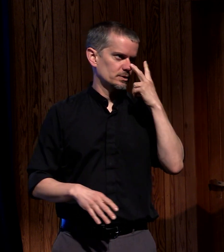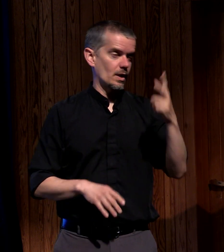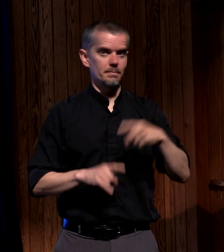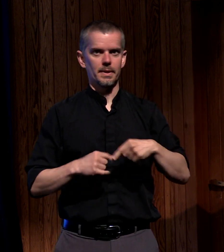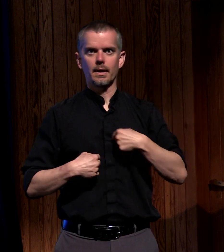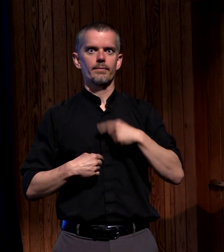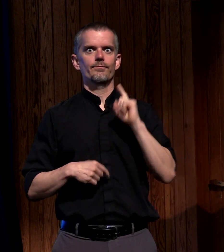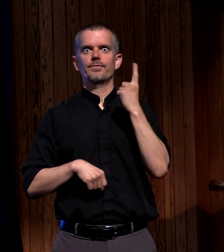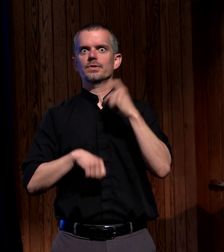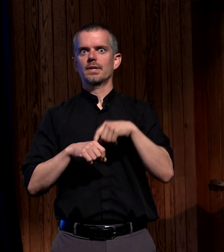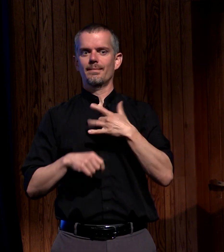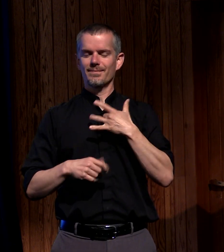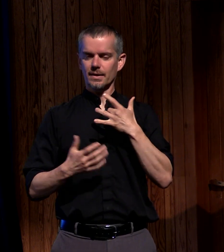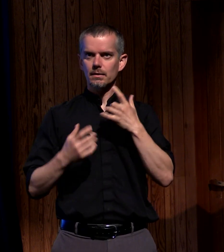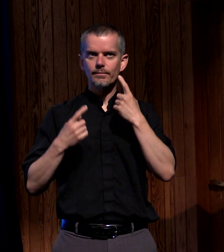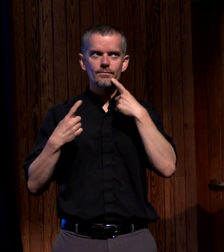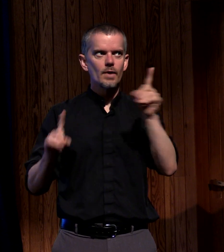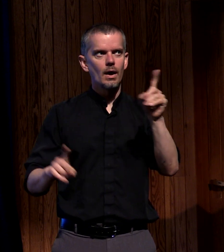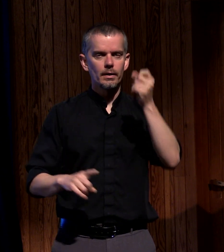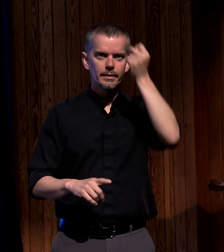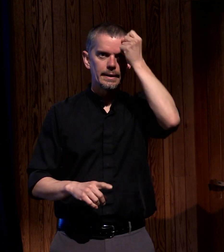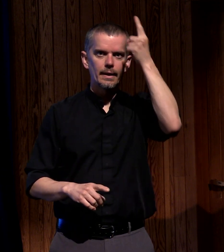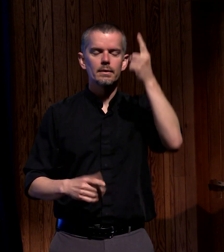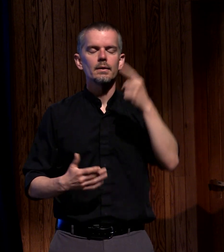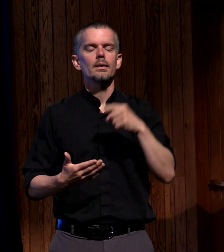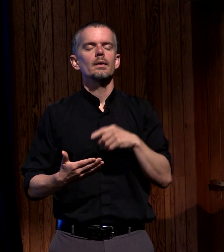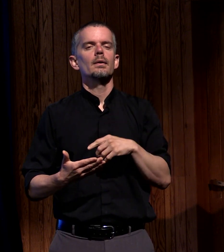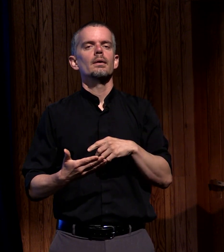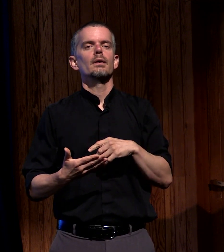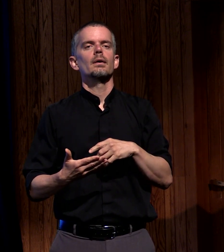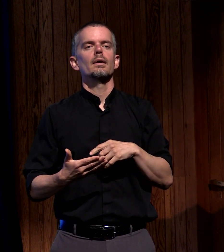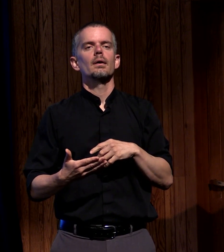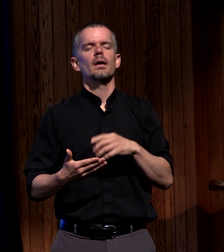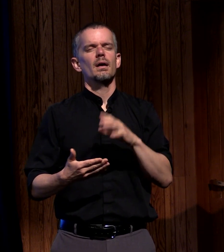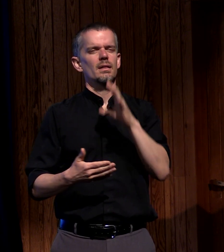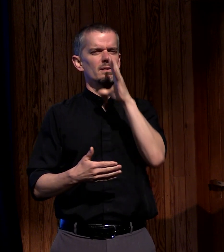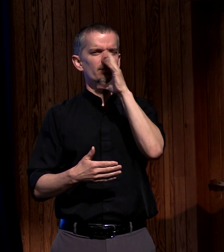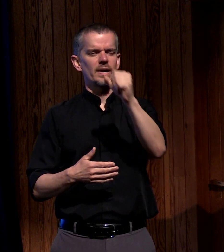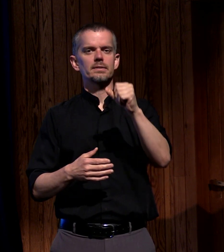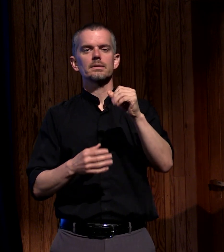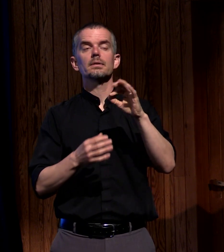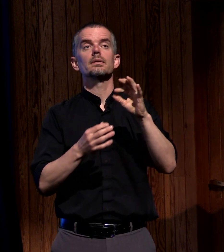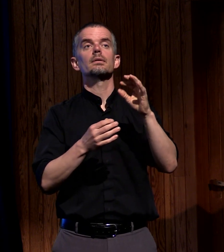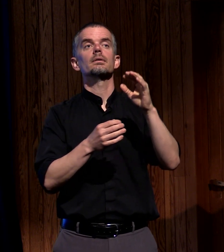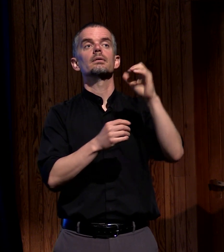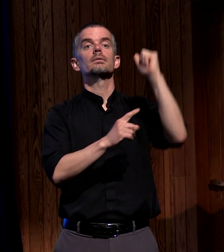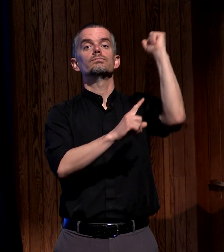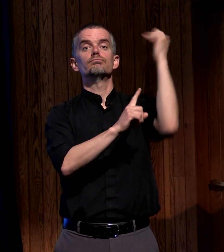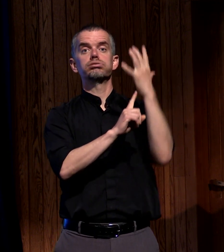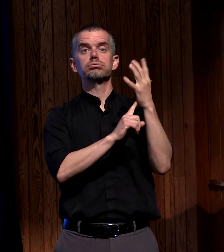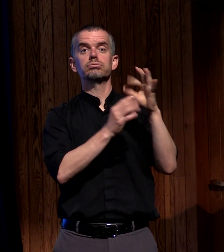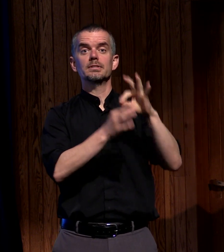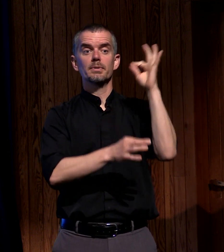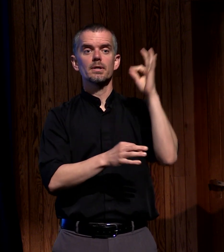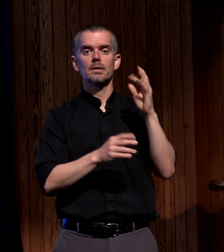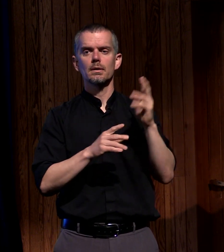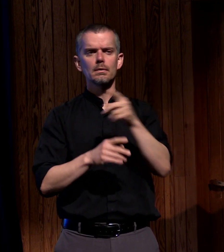a new rich layer you see I just find it fascinating that the spirit falls and these people are all speaking these different languages